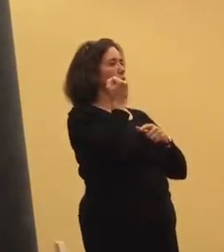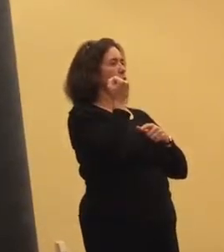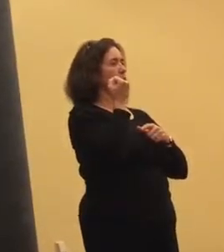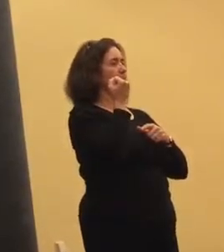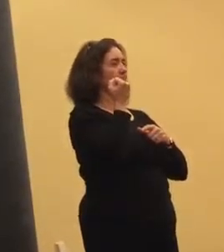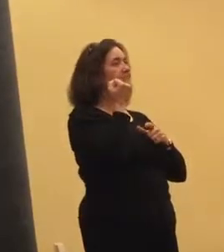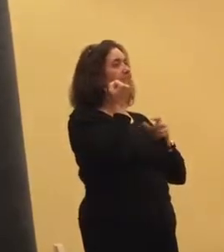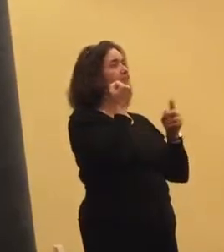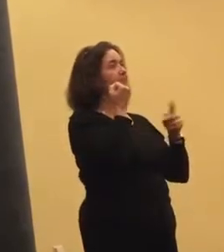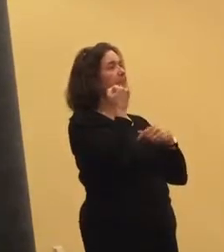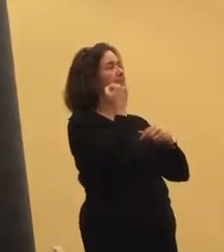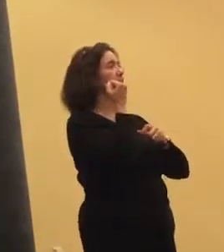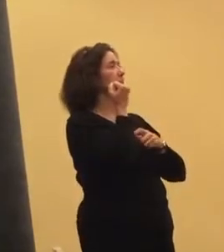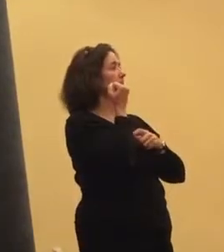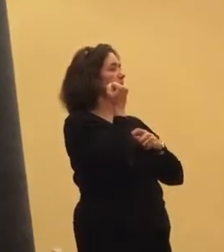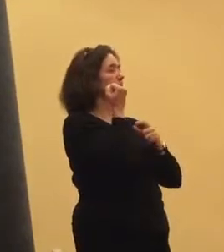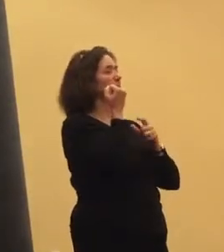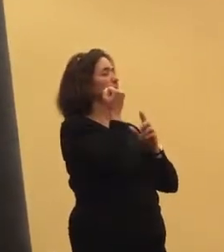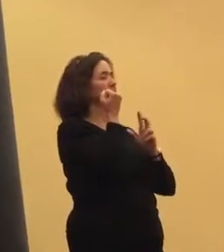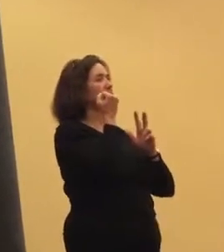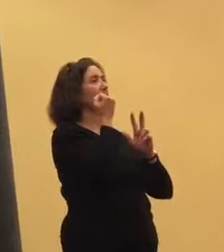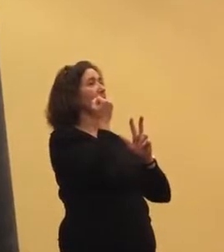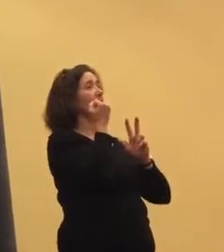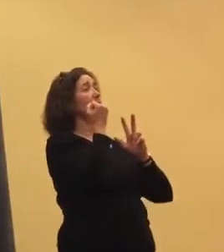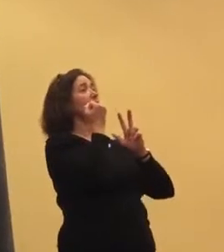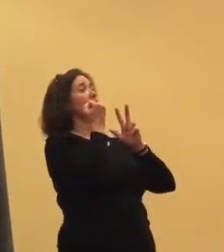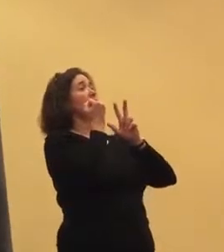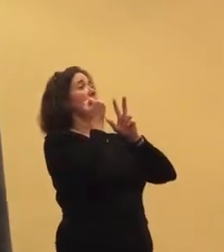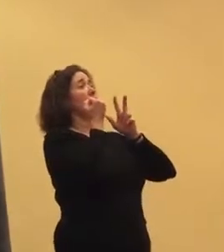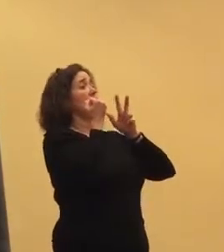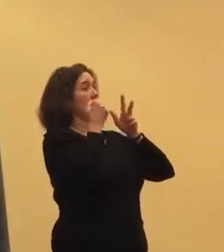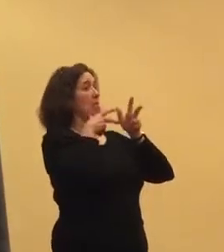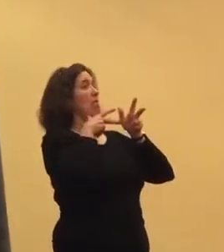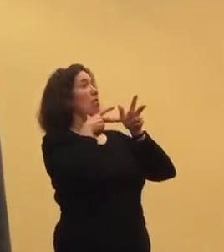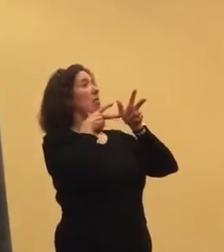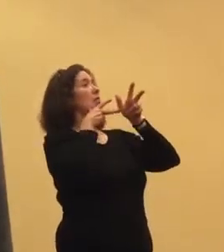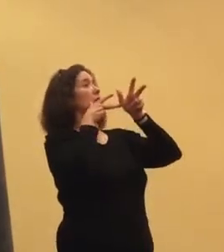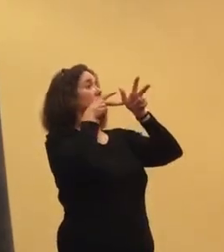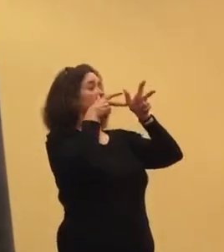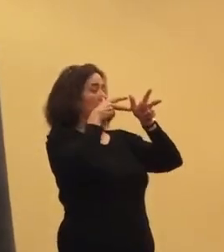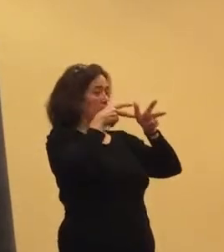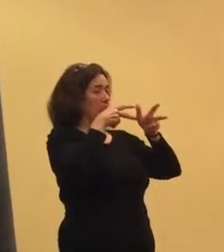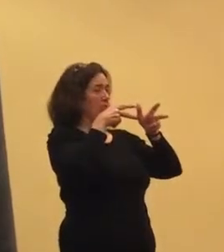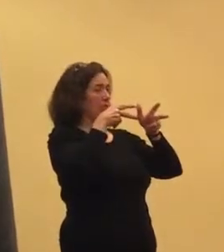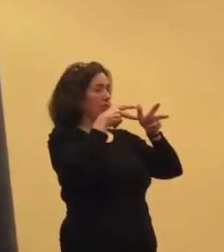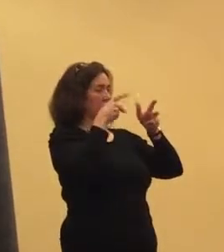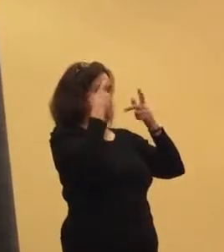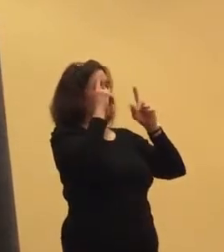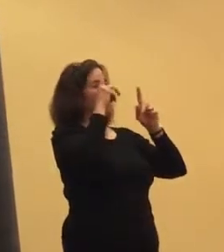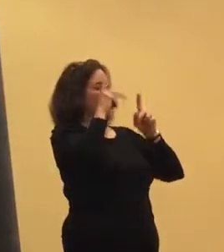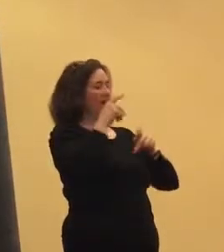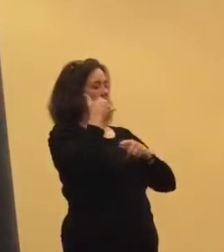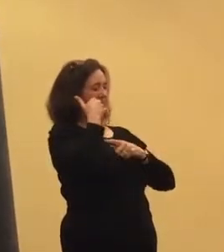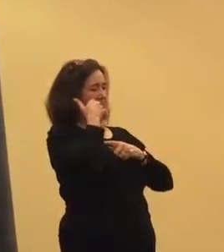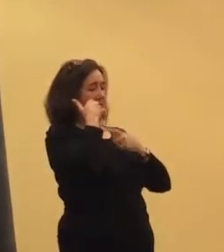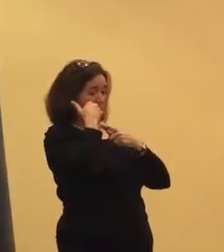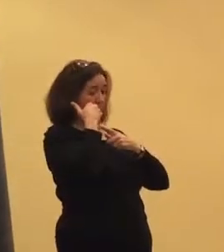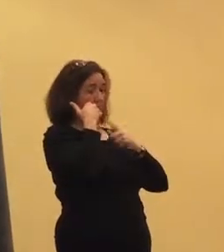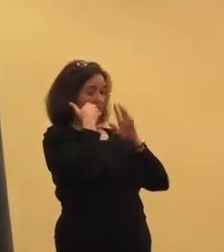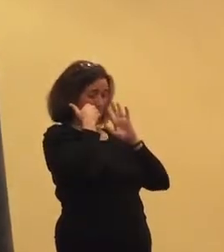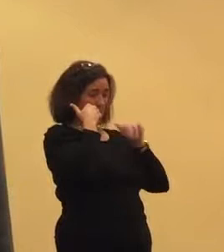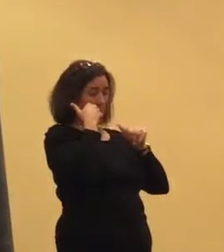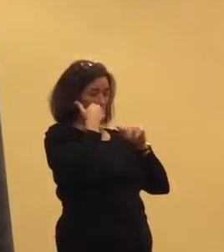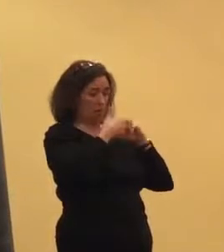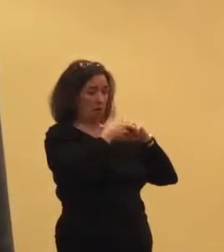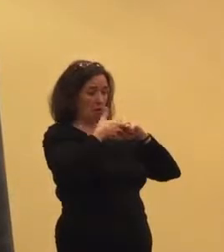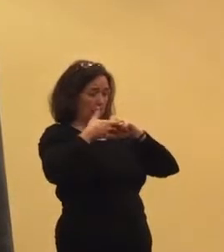And just as we're coming over the crest of that hump bridge, I talk to a person and yeah, they'll send a